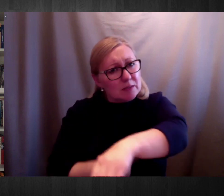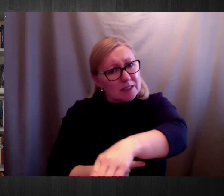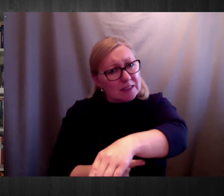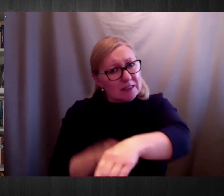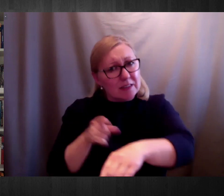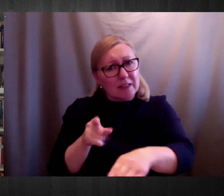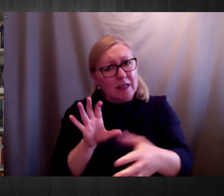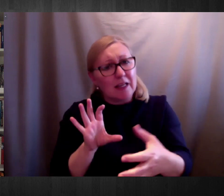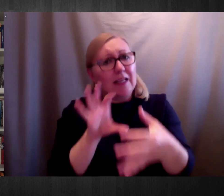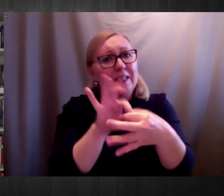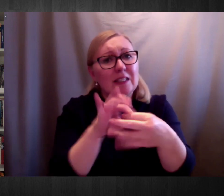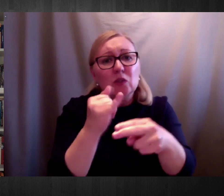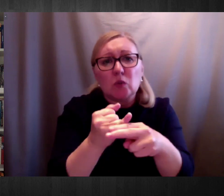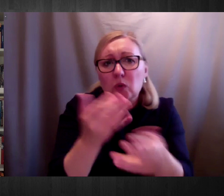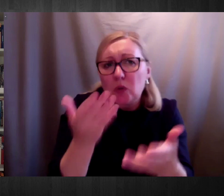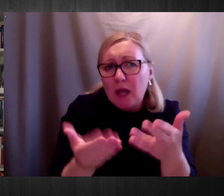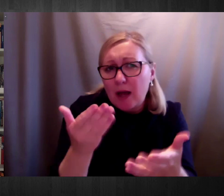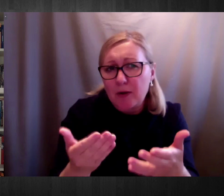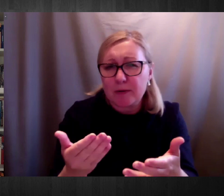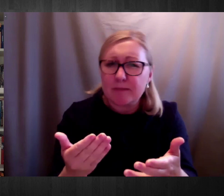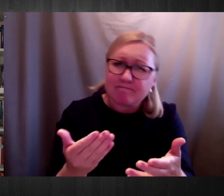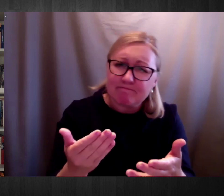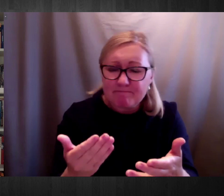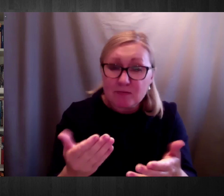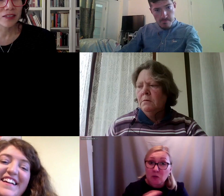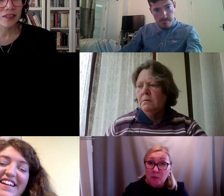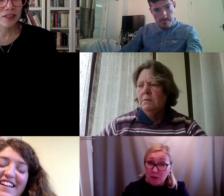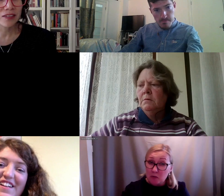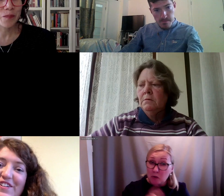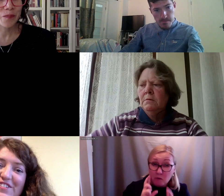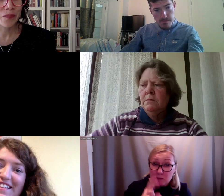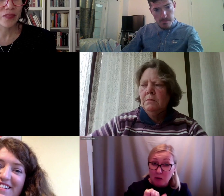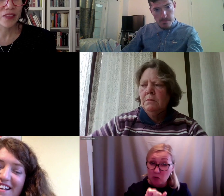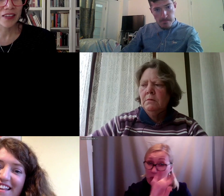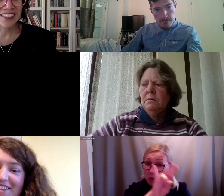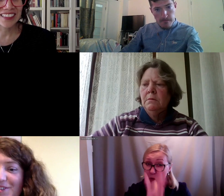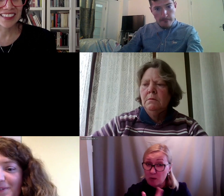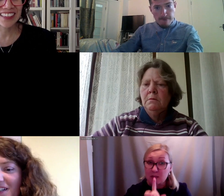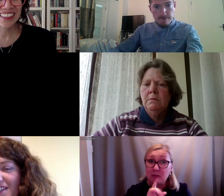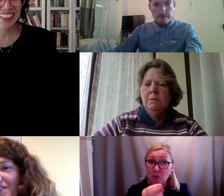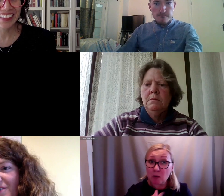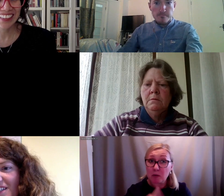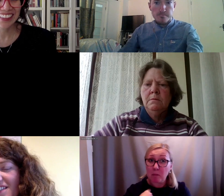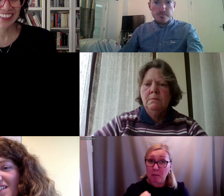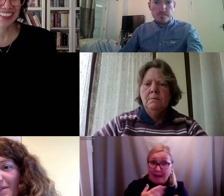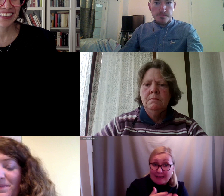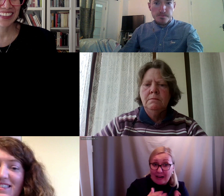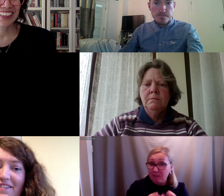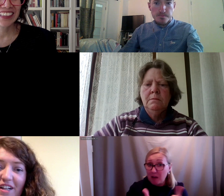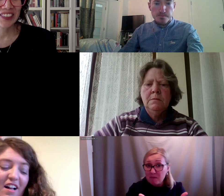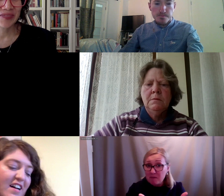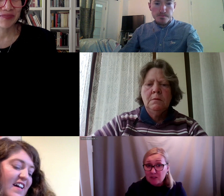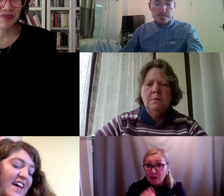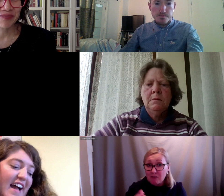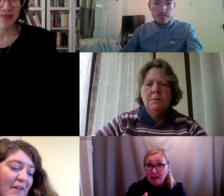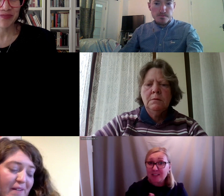question right, but if you need to clarify that for me. No, that's great. Thank you so much. So we're just coming up